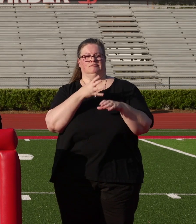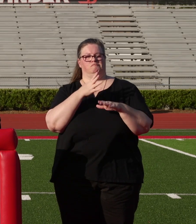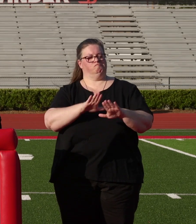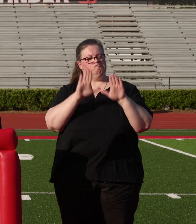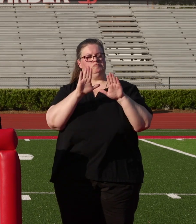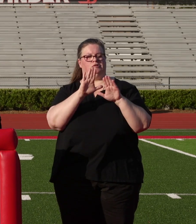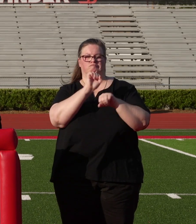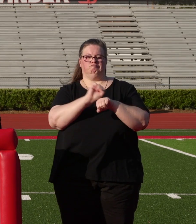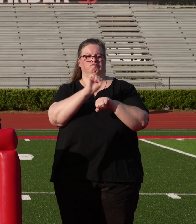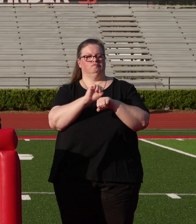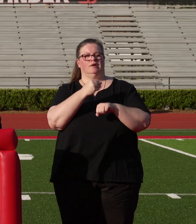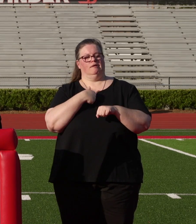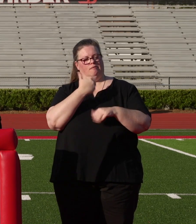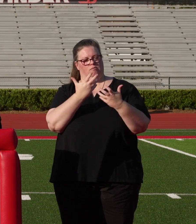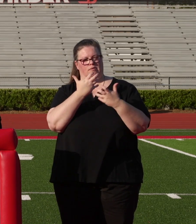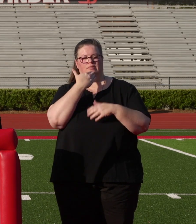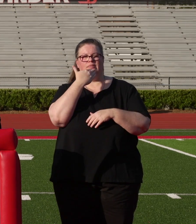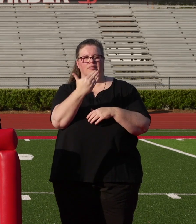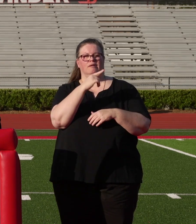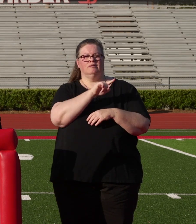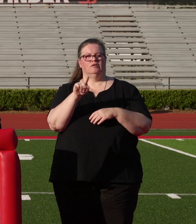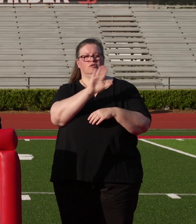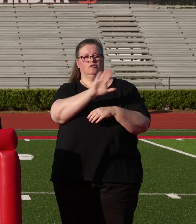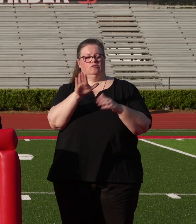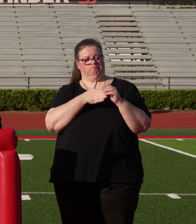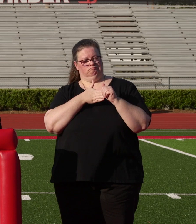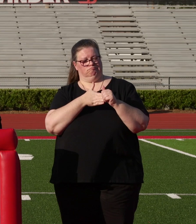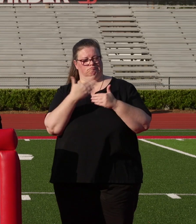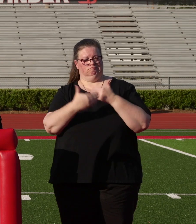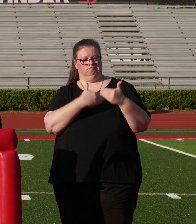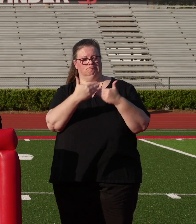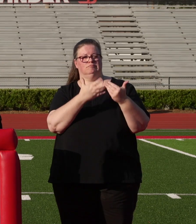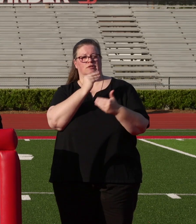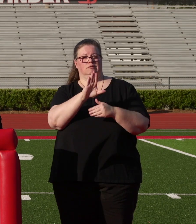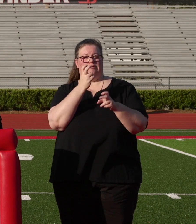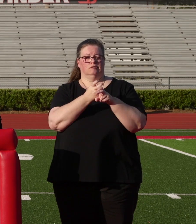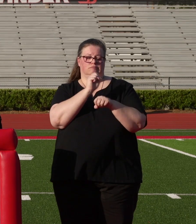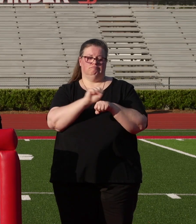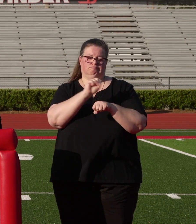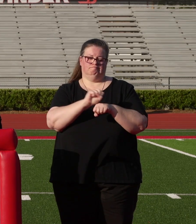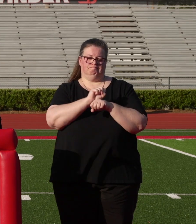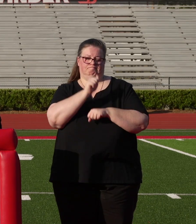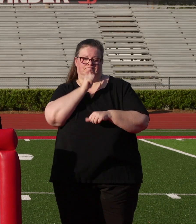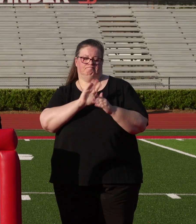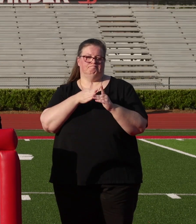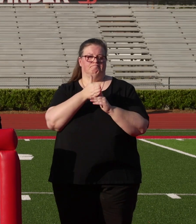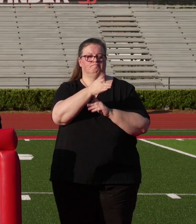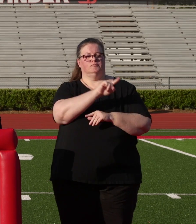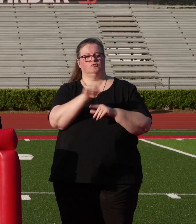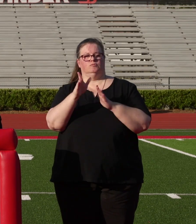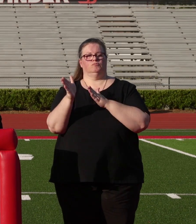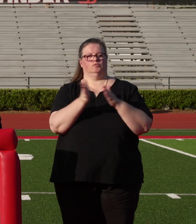we thank you. I have no doubt that due to your guidance and diligence, these students are extremely well prepared for the future